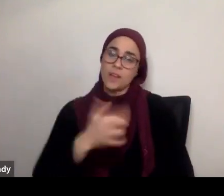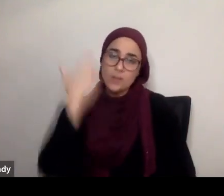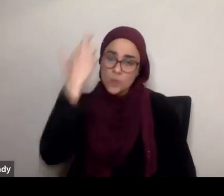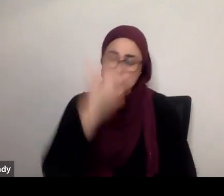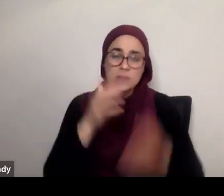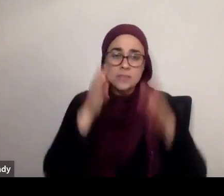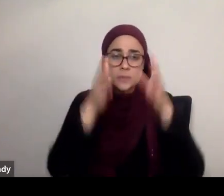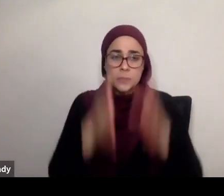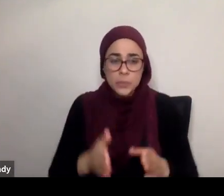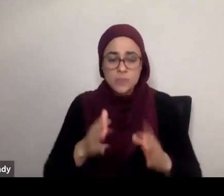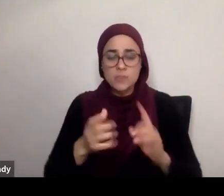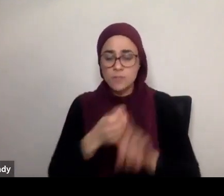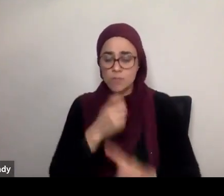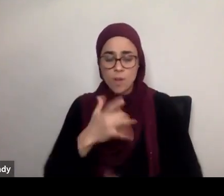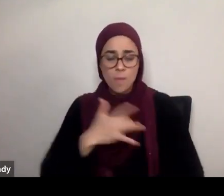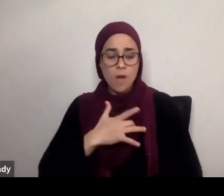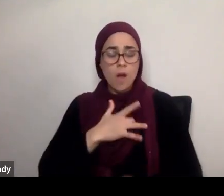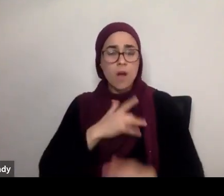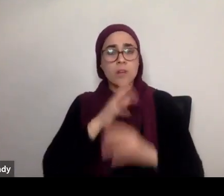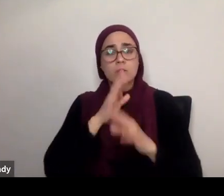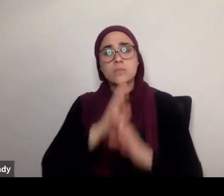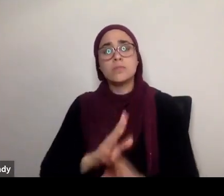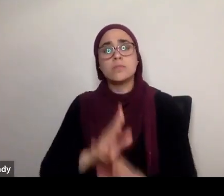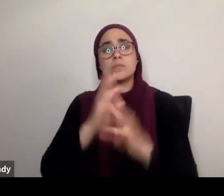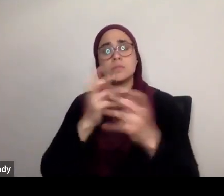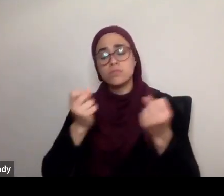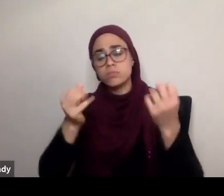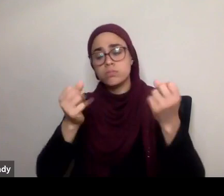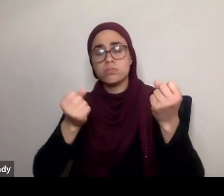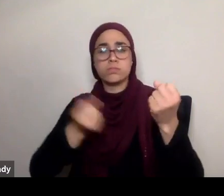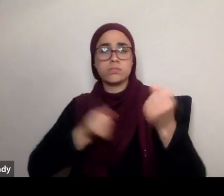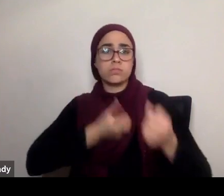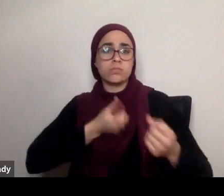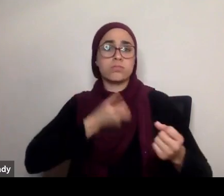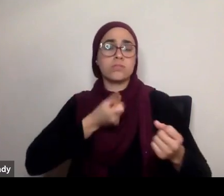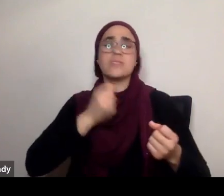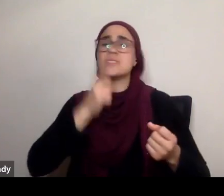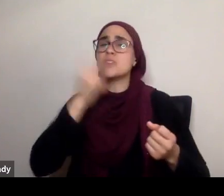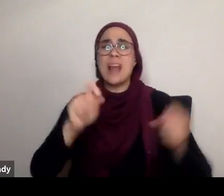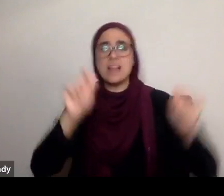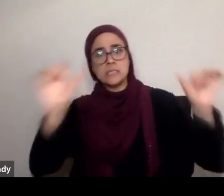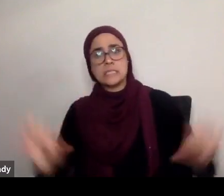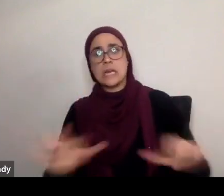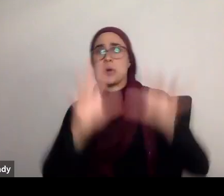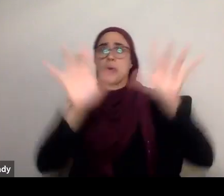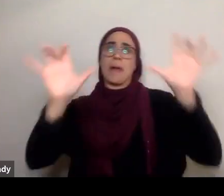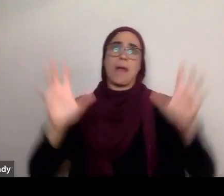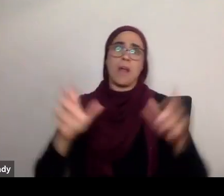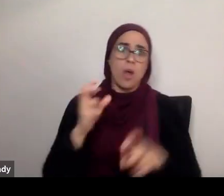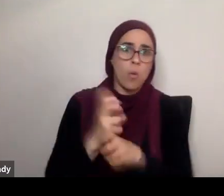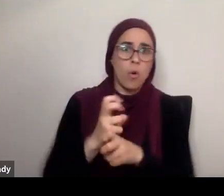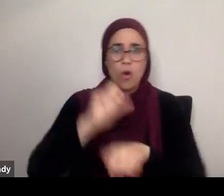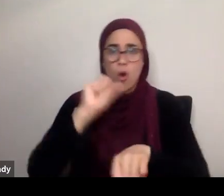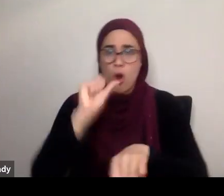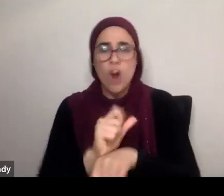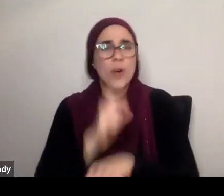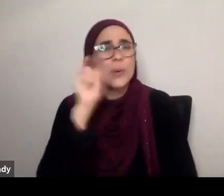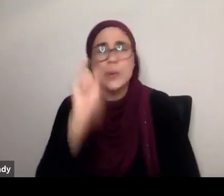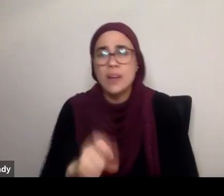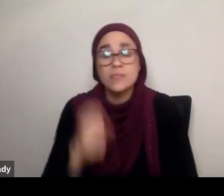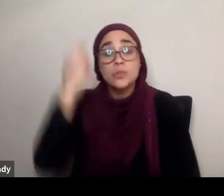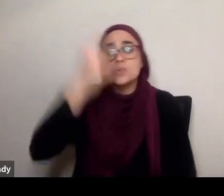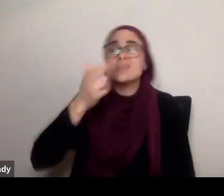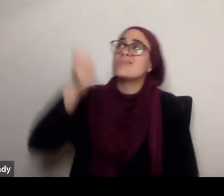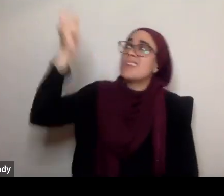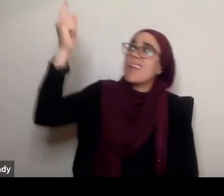decorative, but it touches, it touches the heart because Allah subhanahu wa ta'ala takes it upon himself to make that guidance effective,